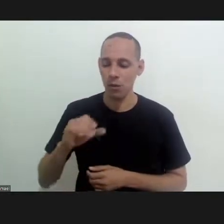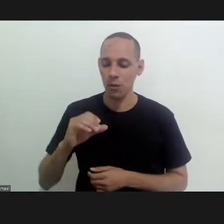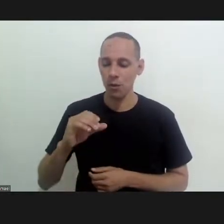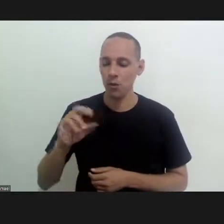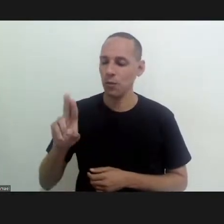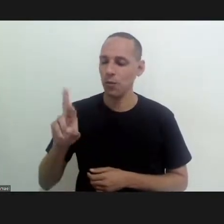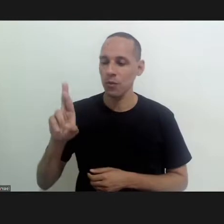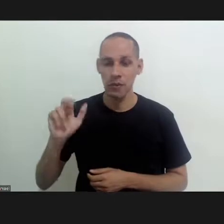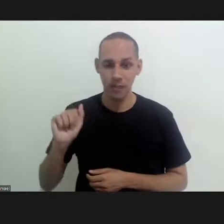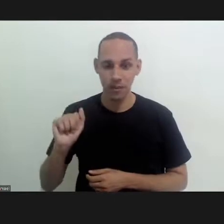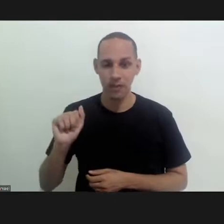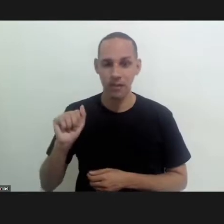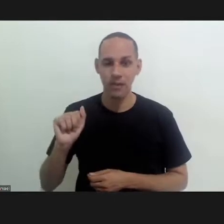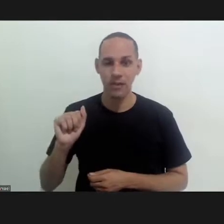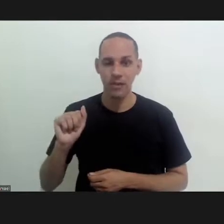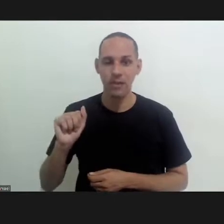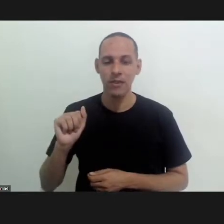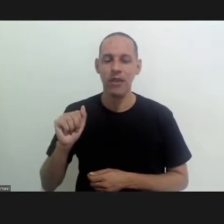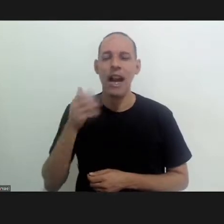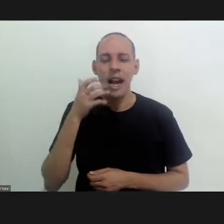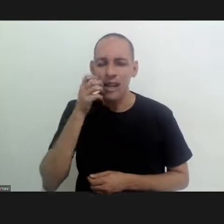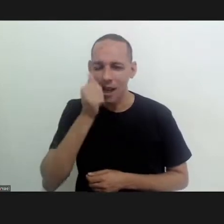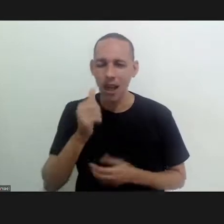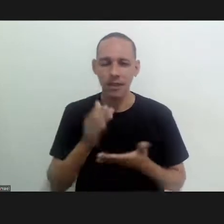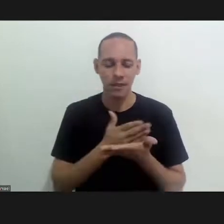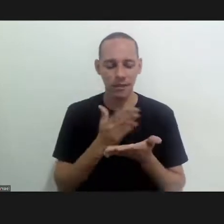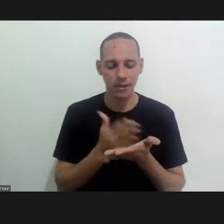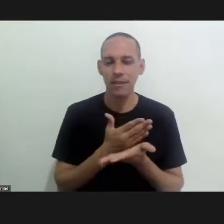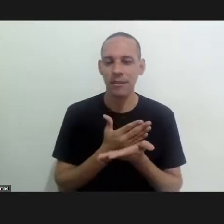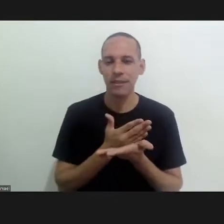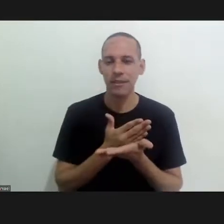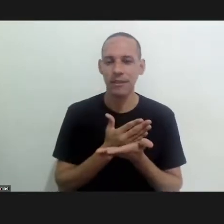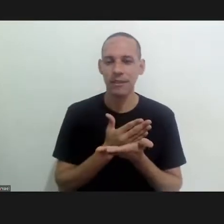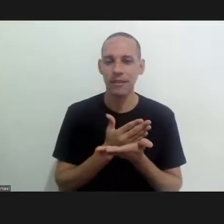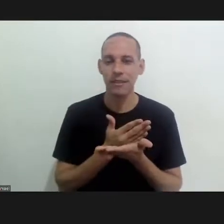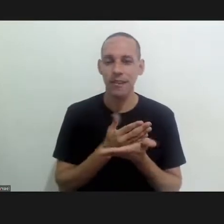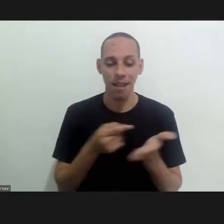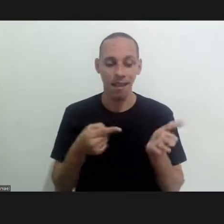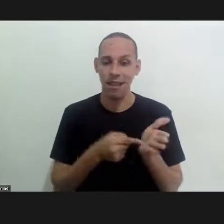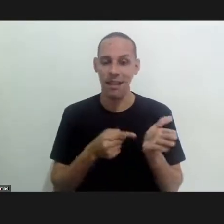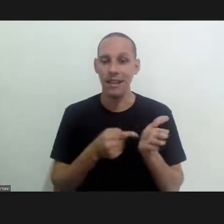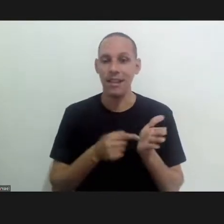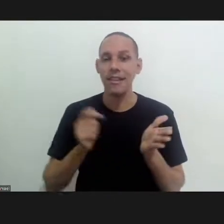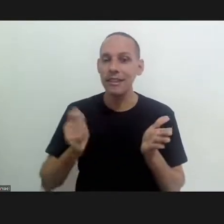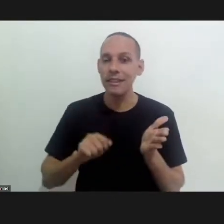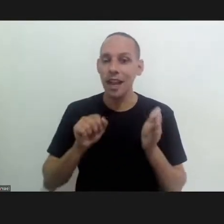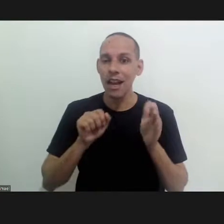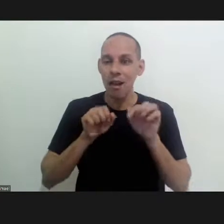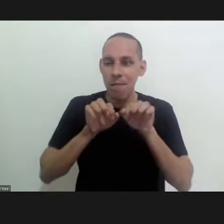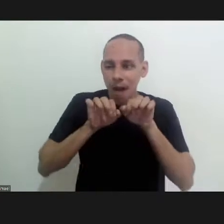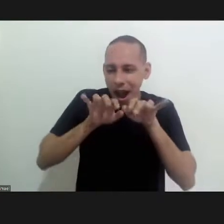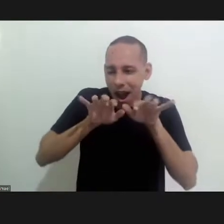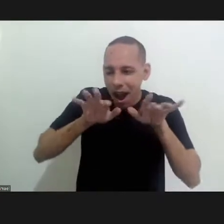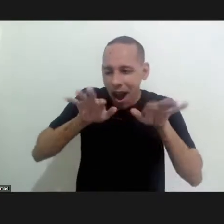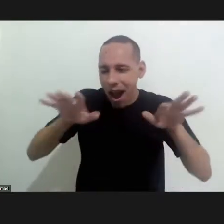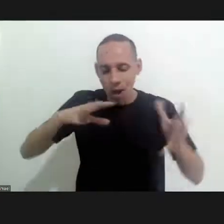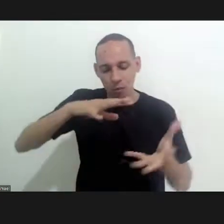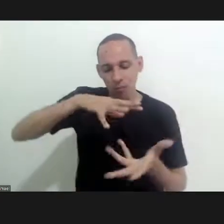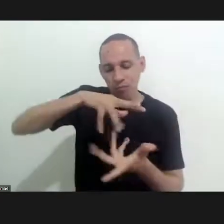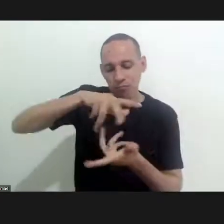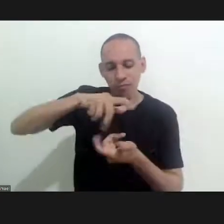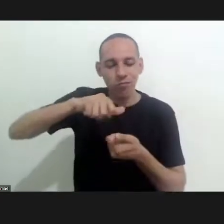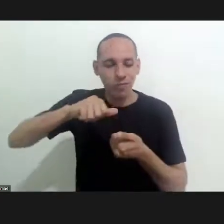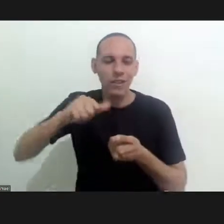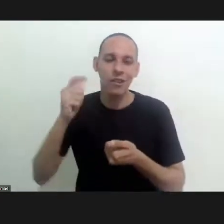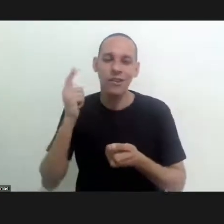professor koro having done this uh rescuing the journal and giving it the conditions for it to project itself